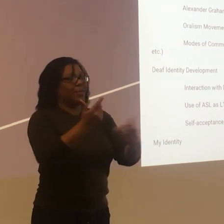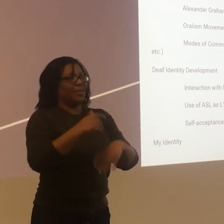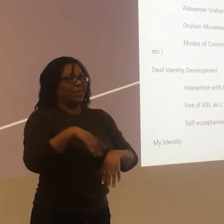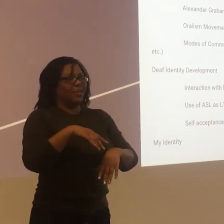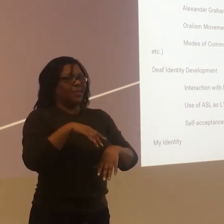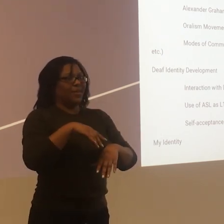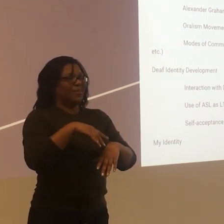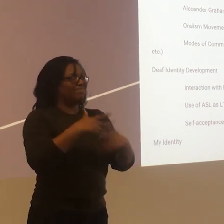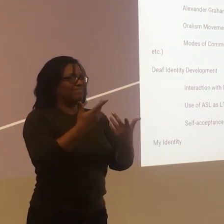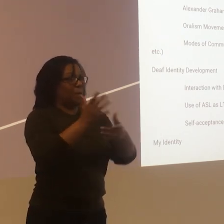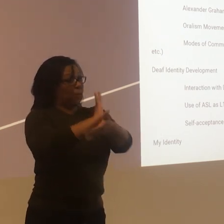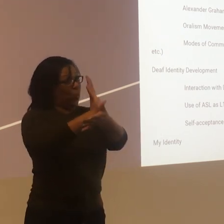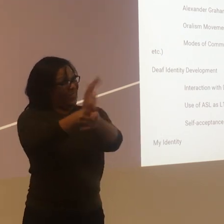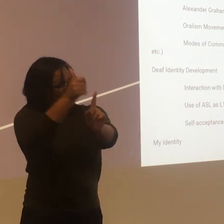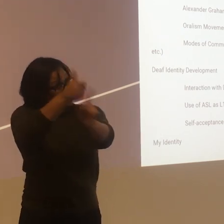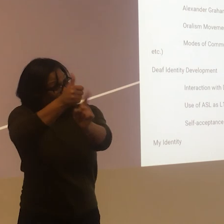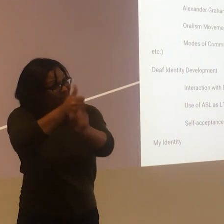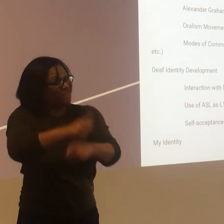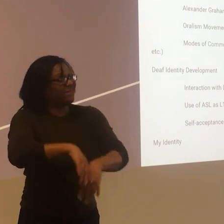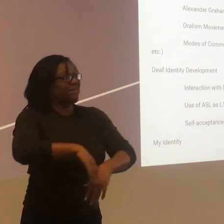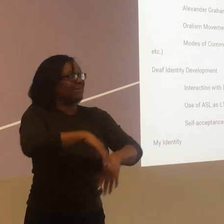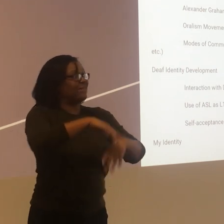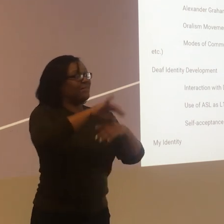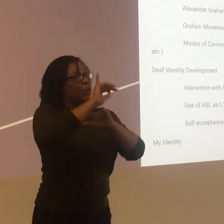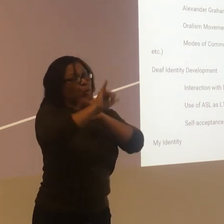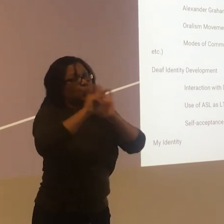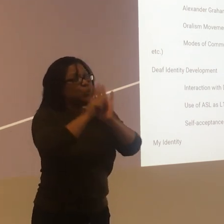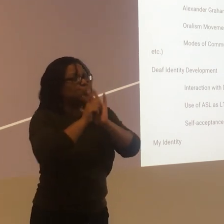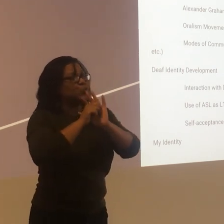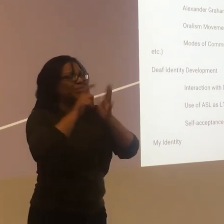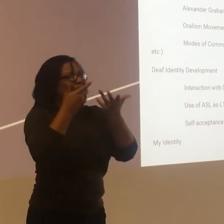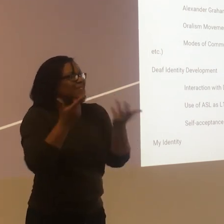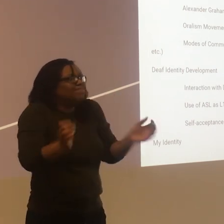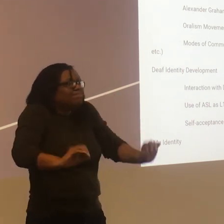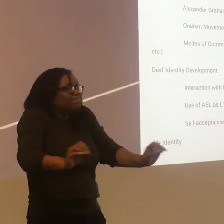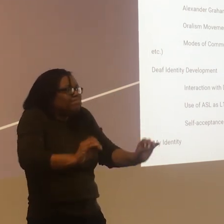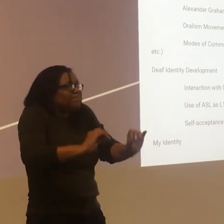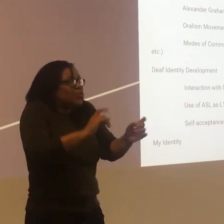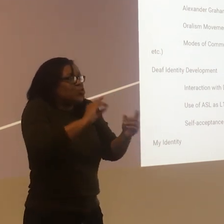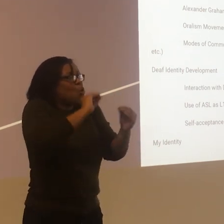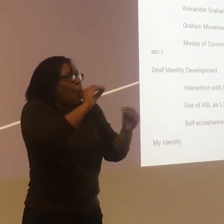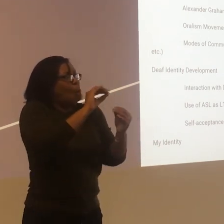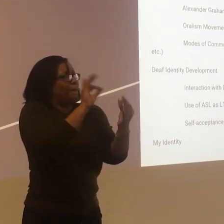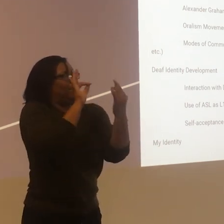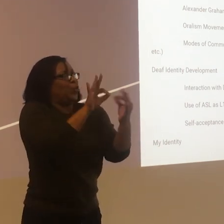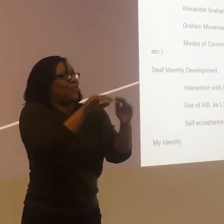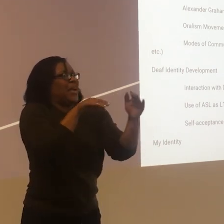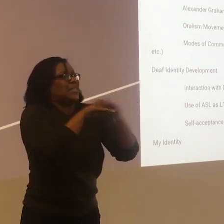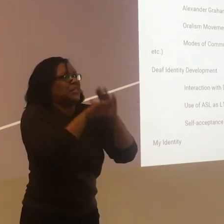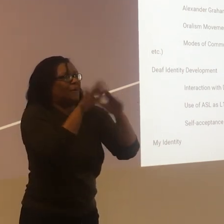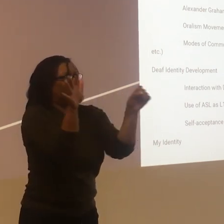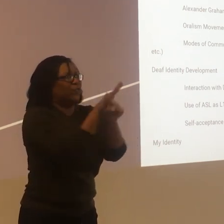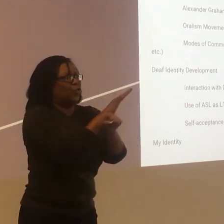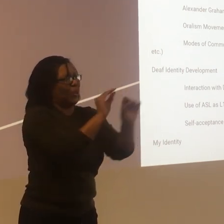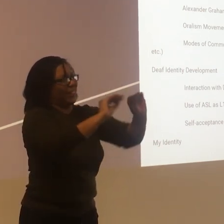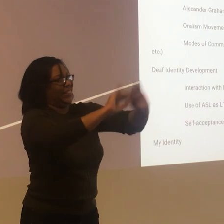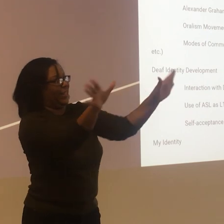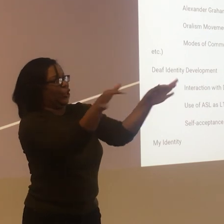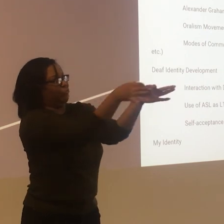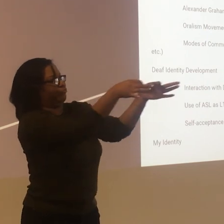too. But showing a movie, creating a video, there's not necessarily